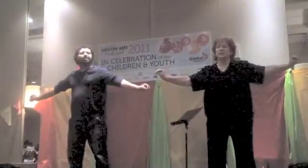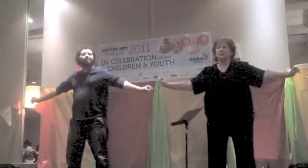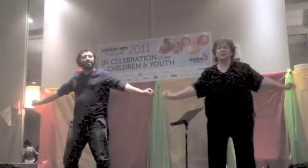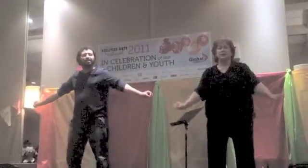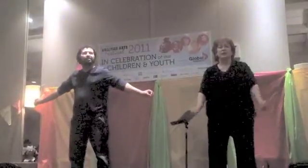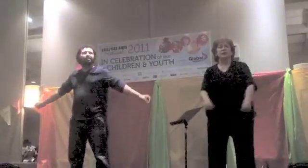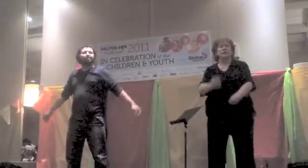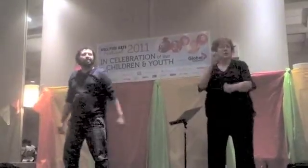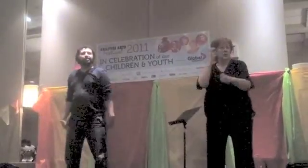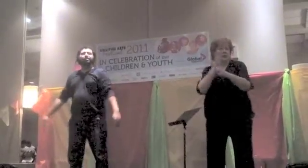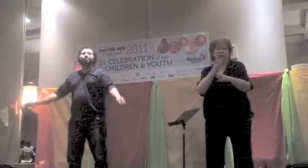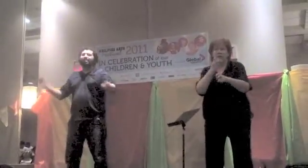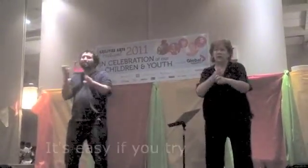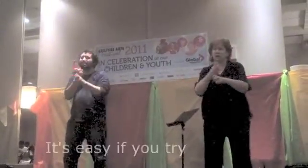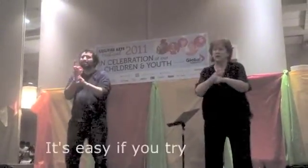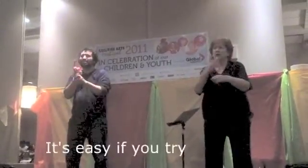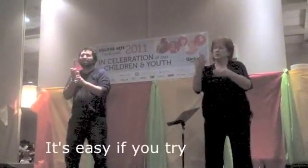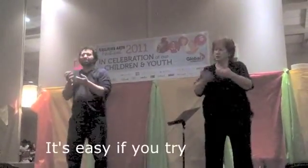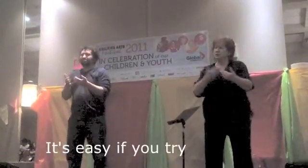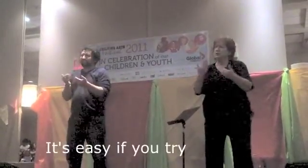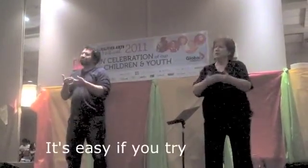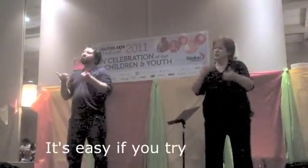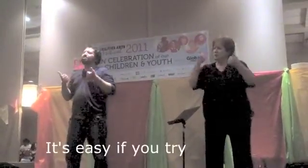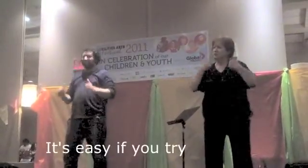It's easy if you try.